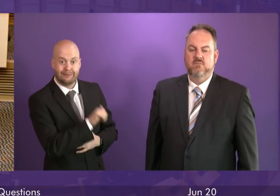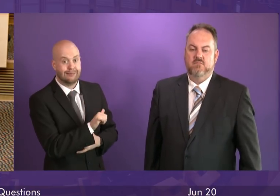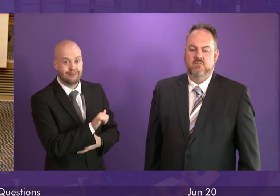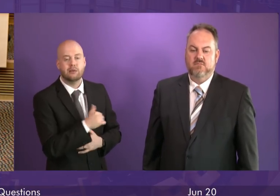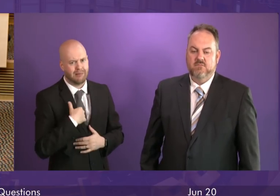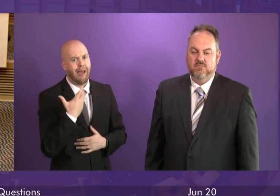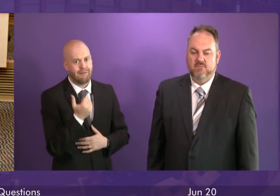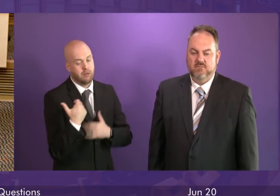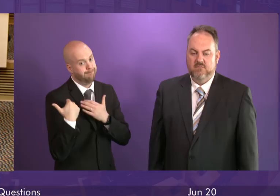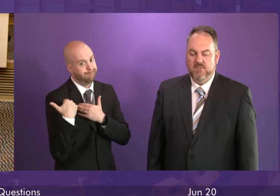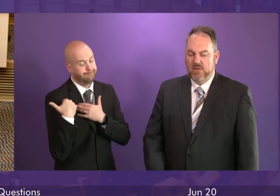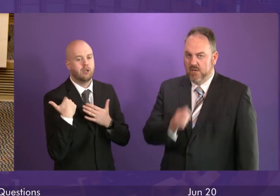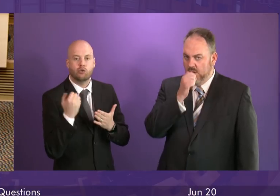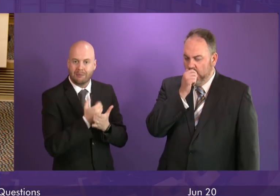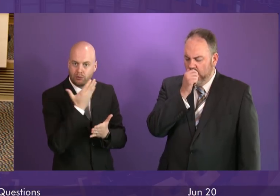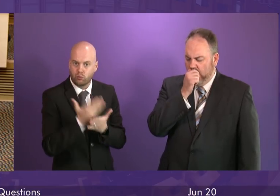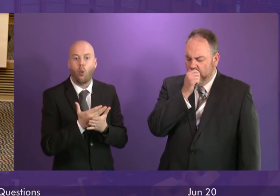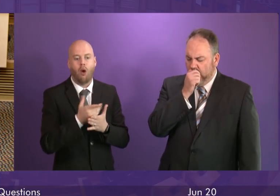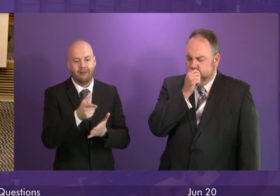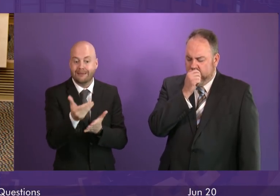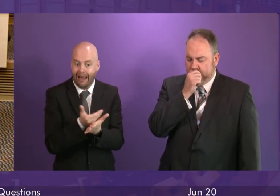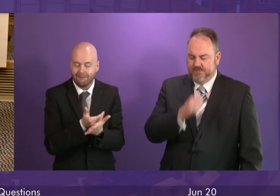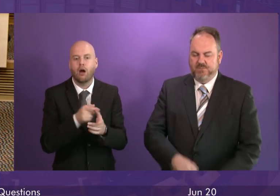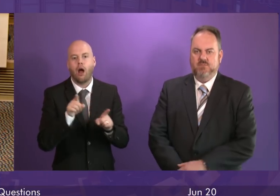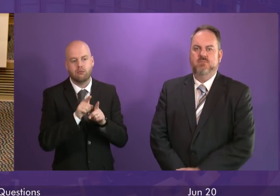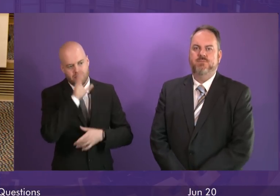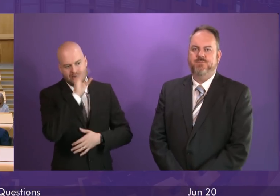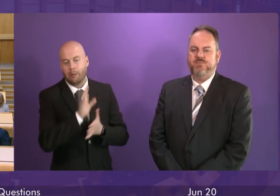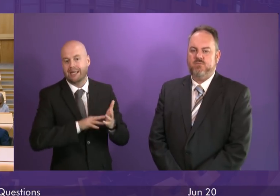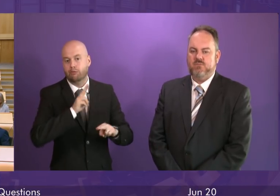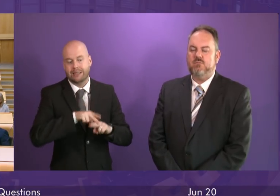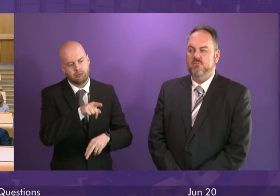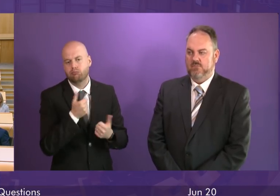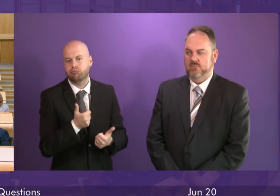to convince and to assure parents of that and that is what we are determined to do.